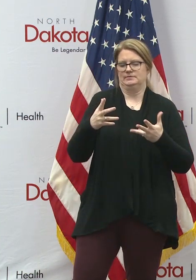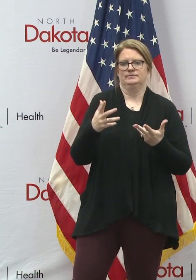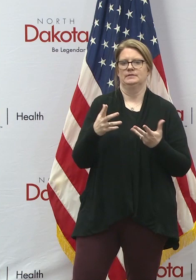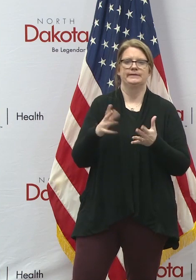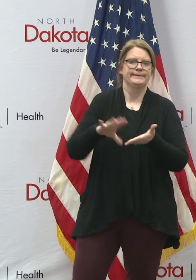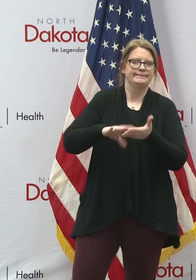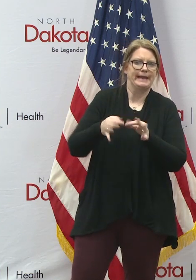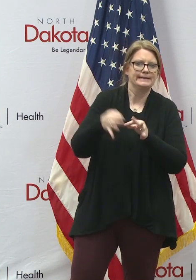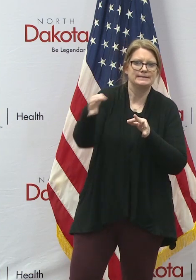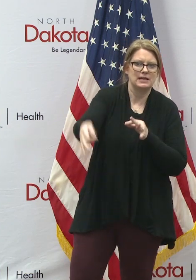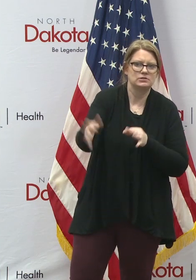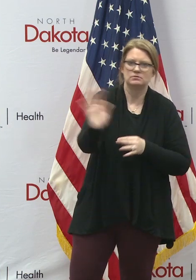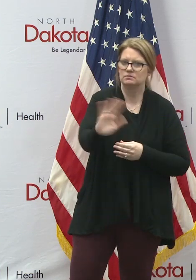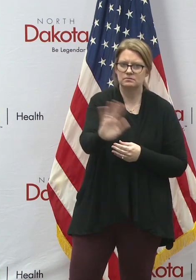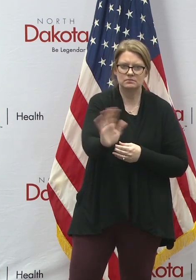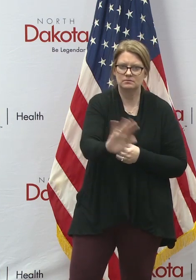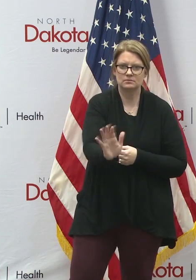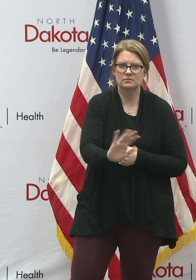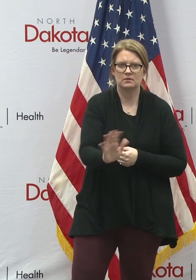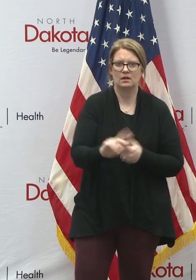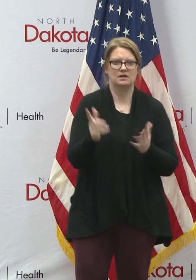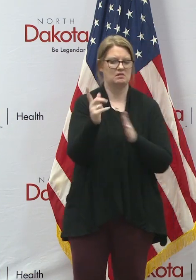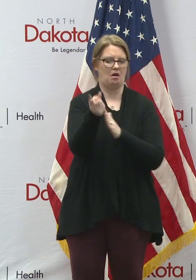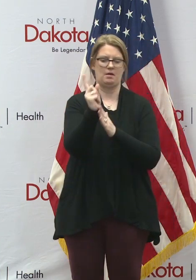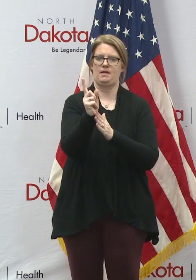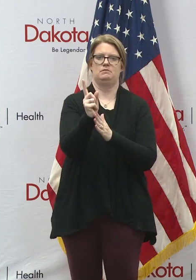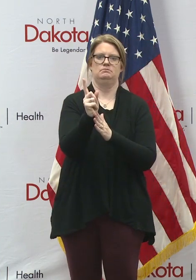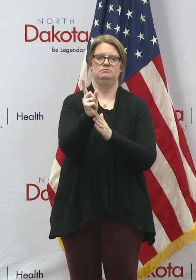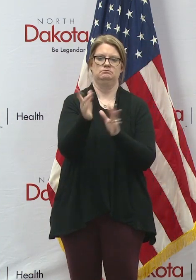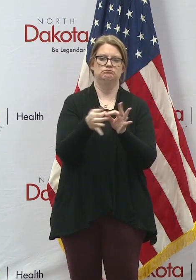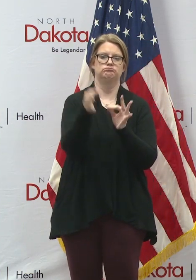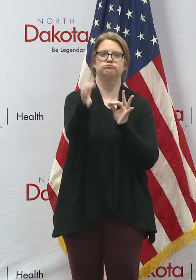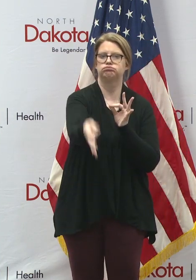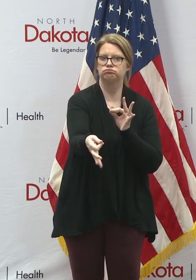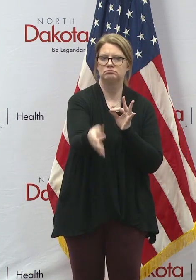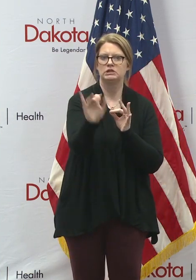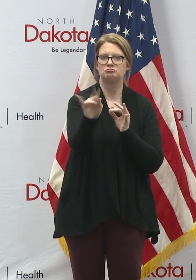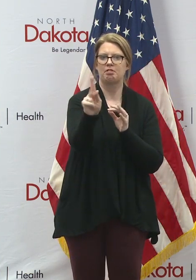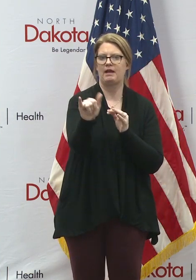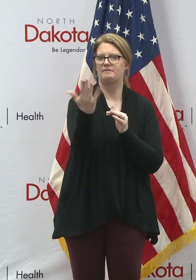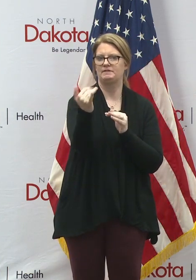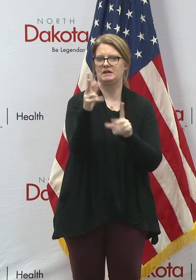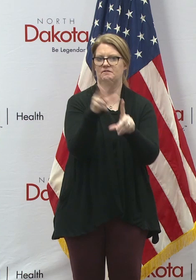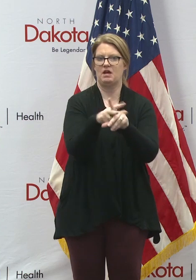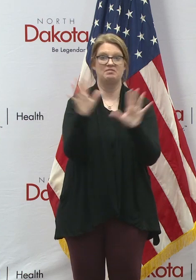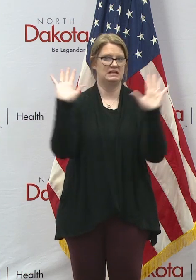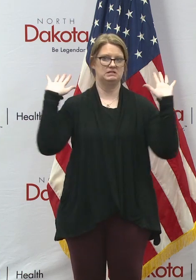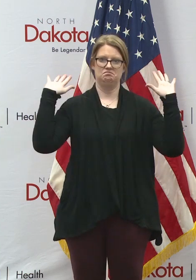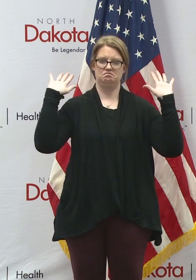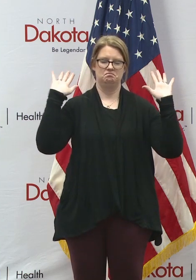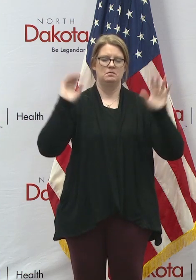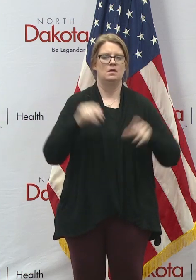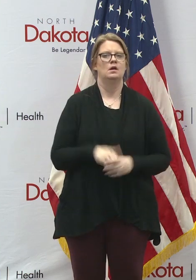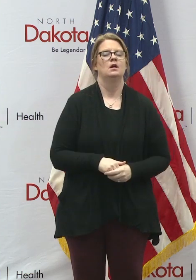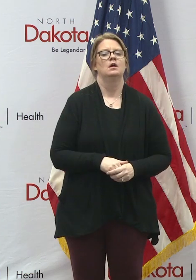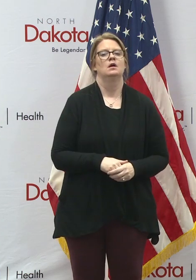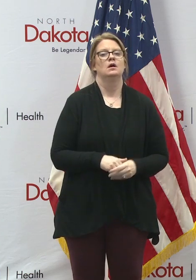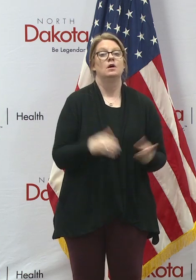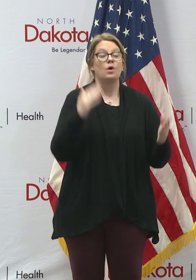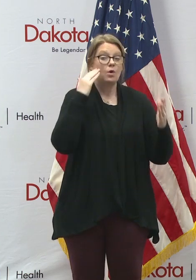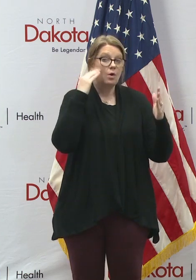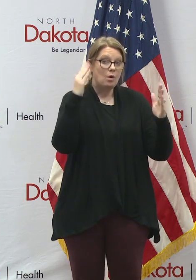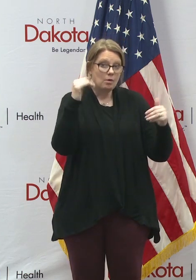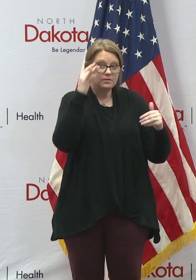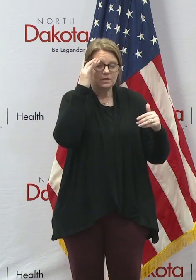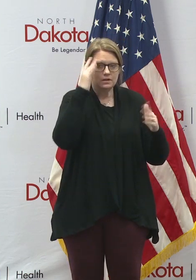or extension. It is completely automatic, so you have until July 15th to file this year. Hopefully, this will